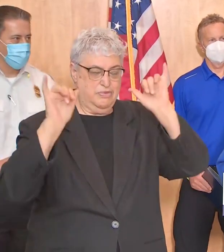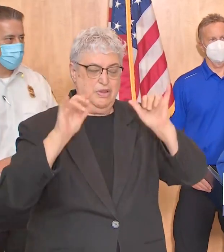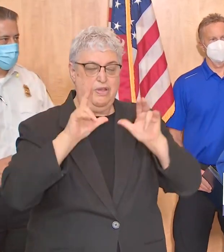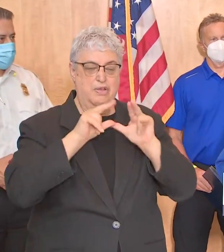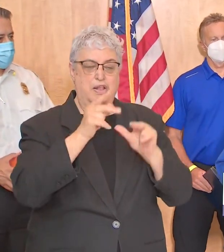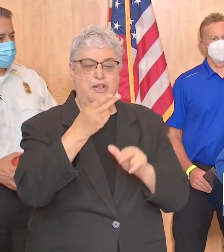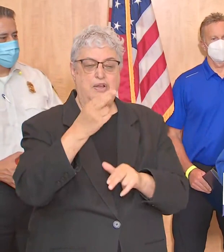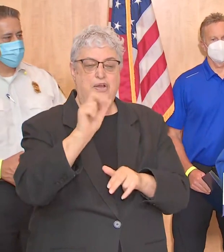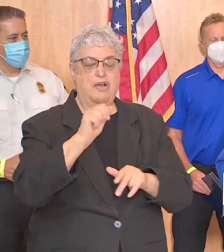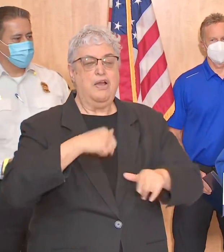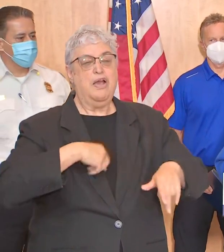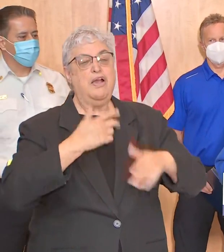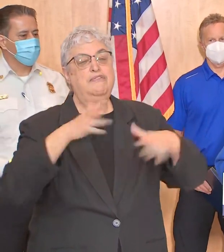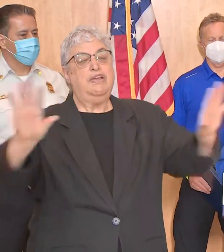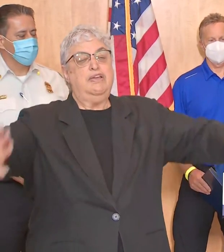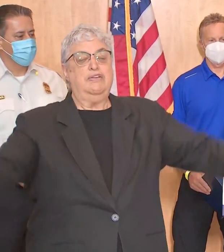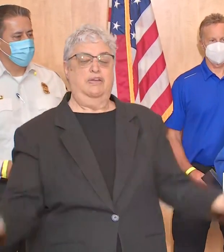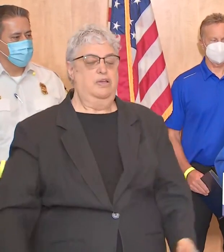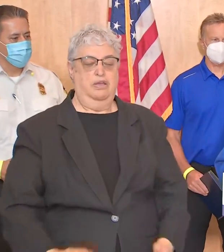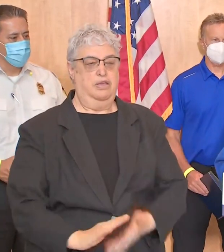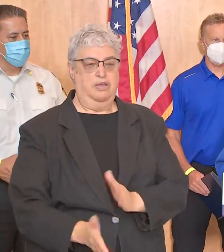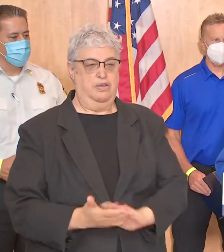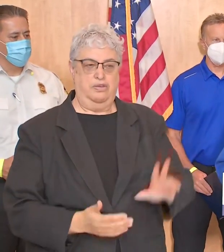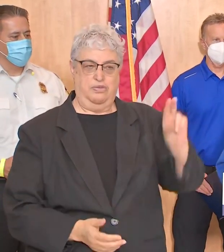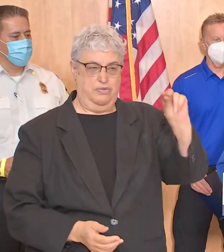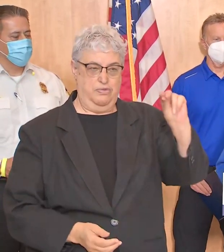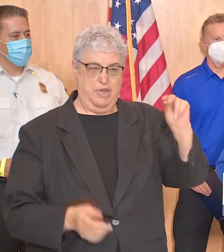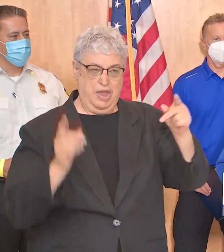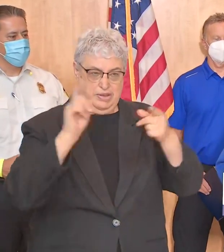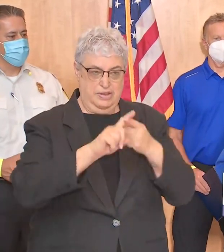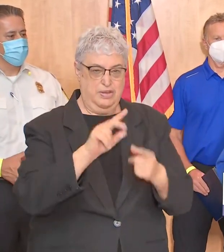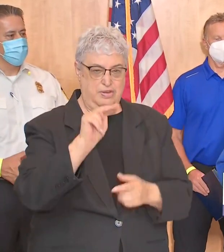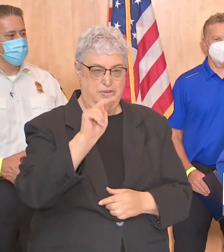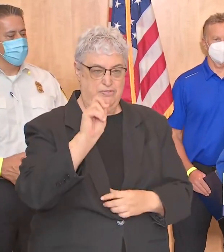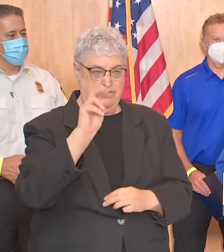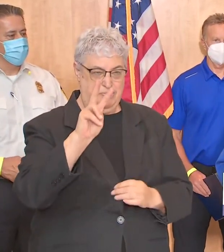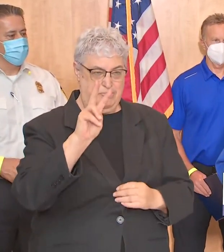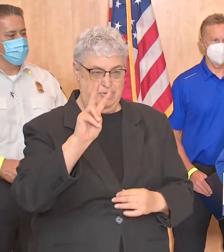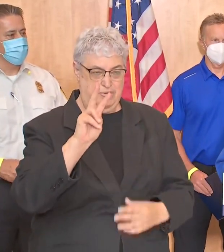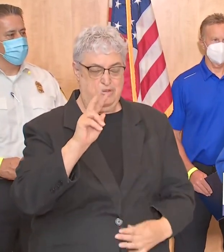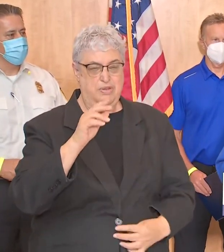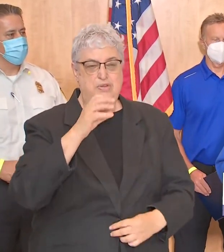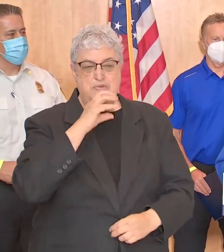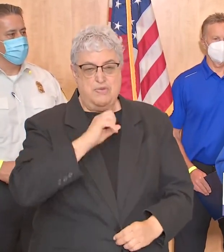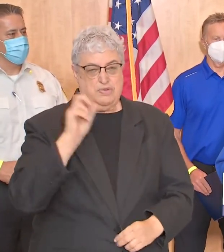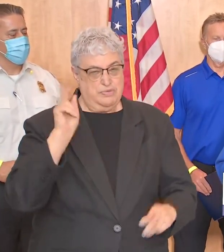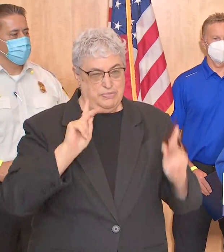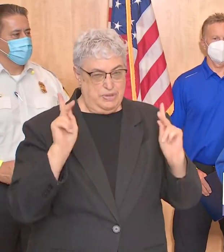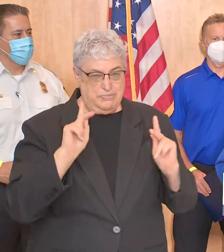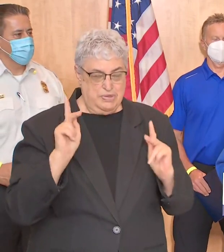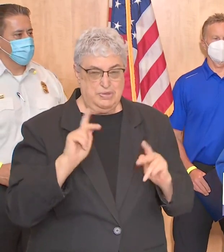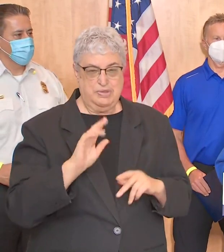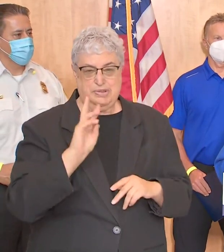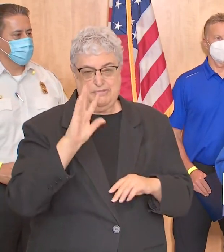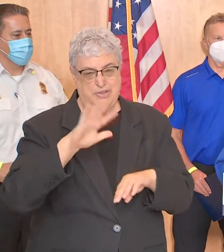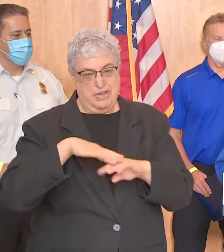hurricane Laura we remain in hurricane season until sometime in November and so for our seniors and those who are on